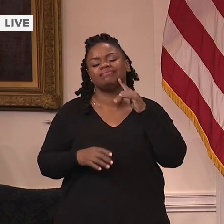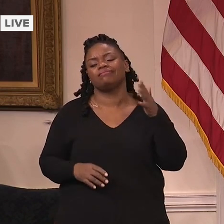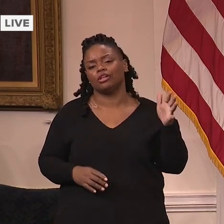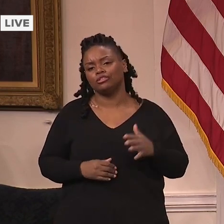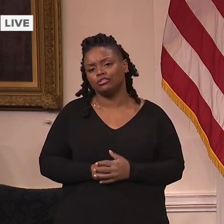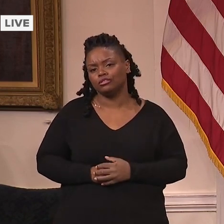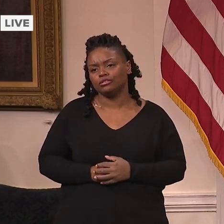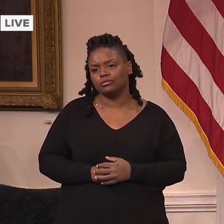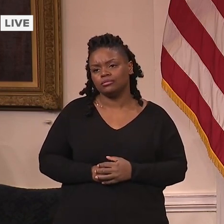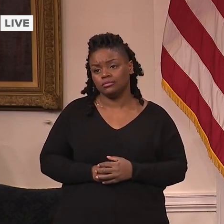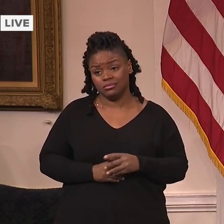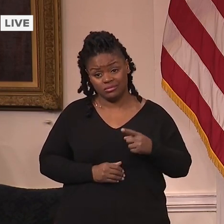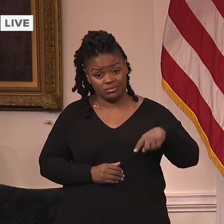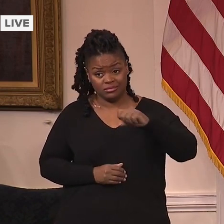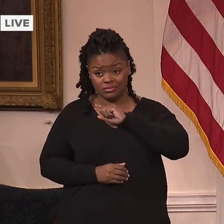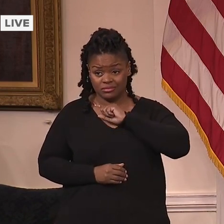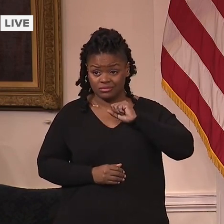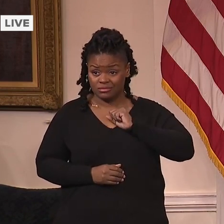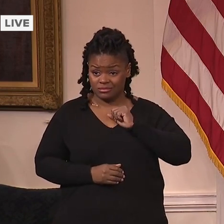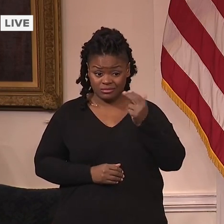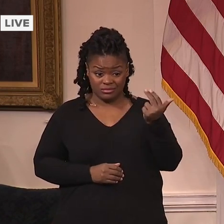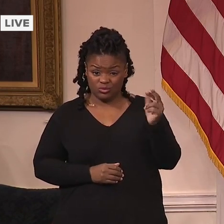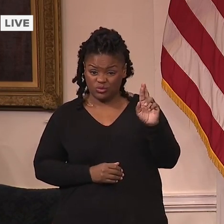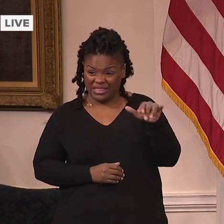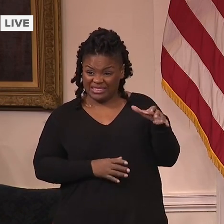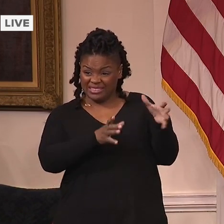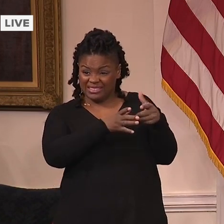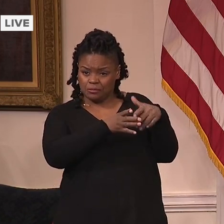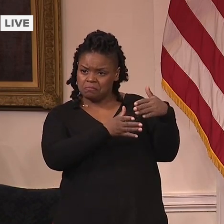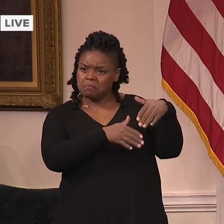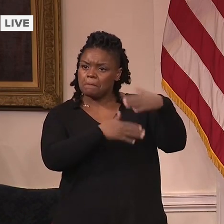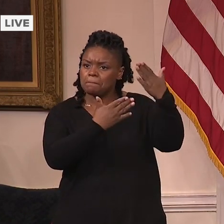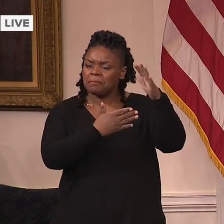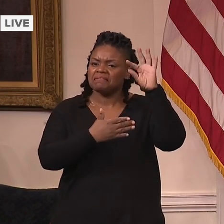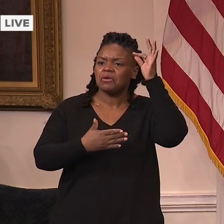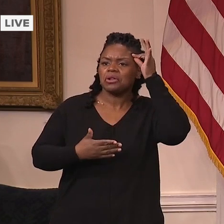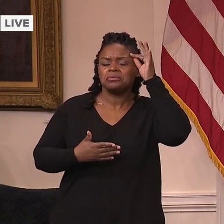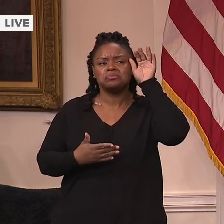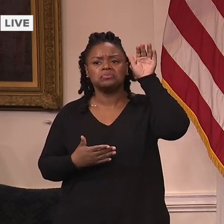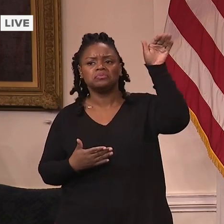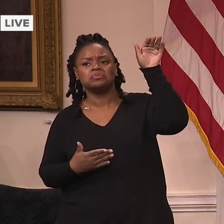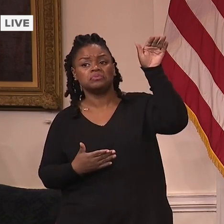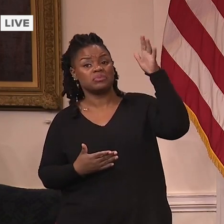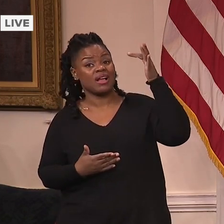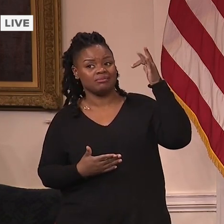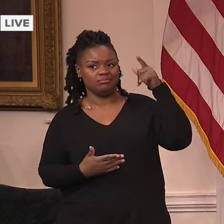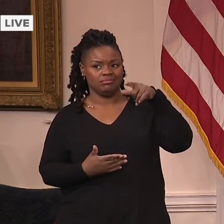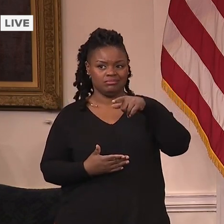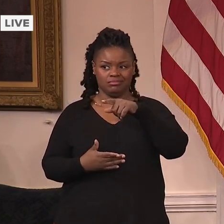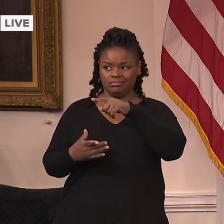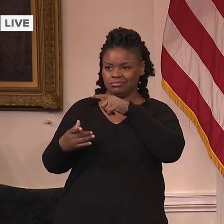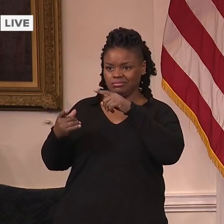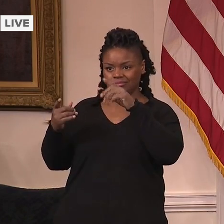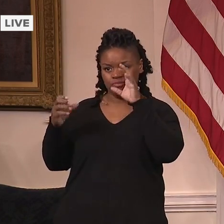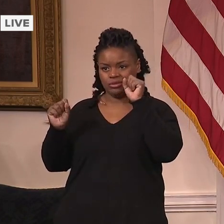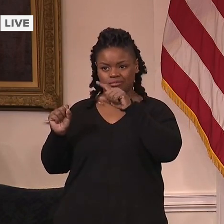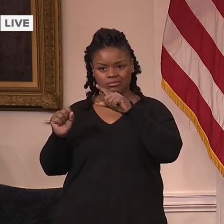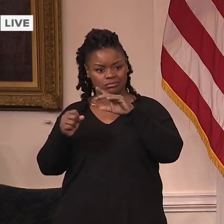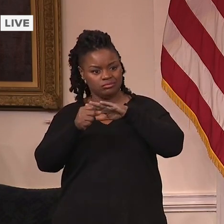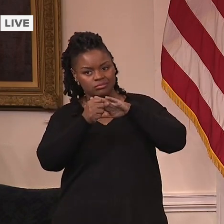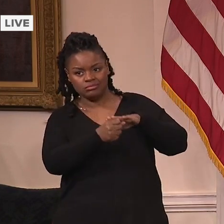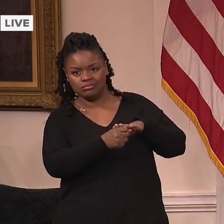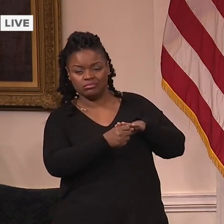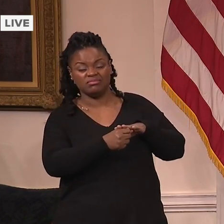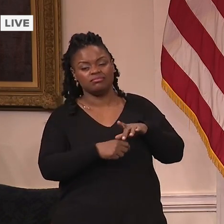these senators to raise this issue, these folks in the House to make this because Donald Trump is pressuring them to do it, I think is a terrible mistake for the